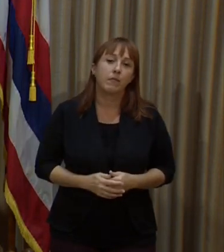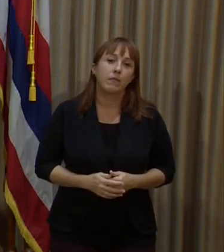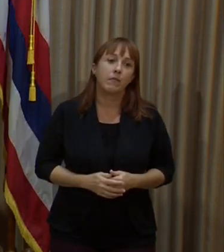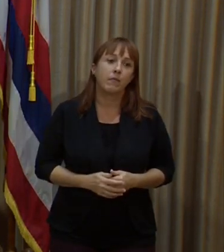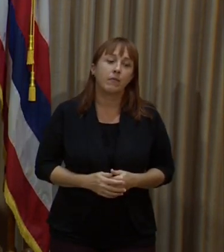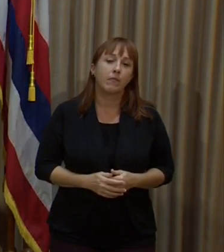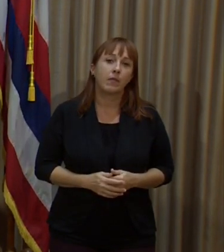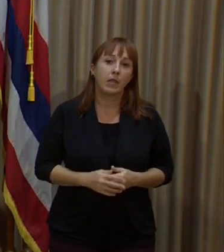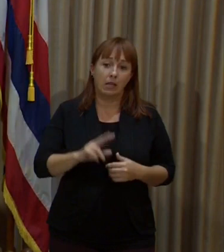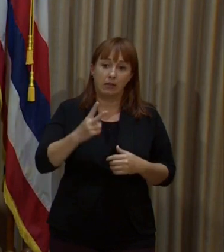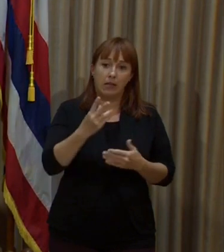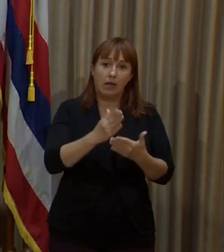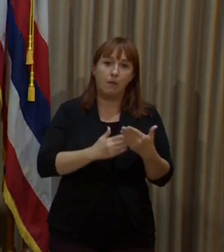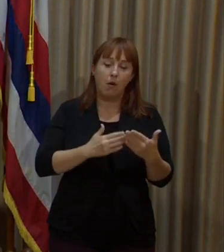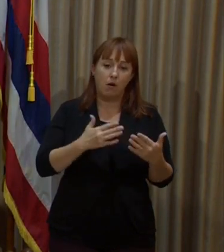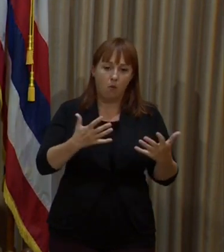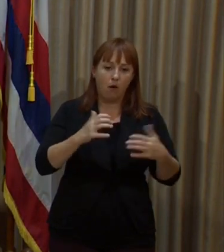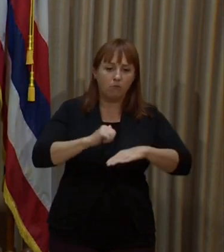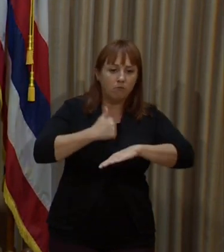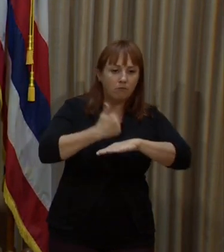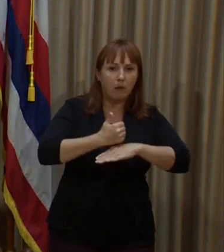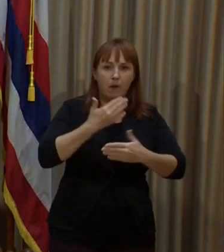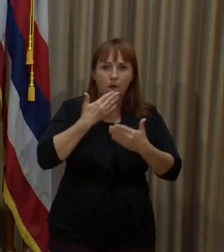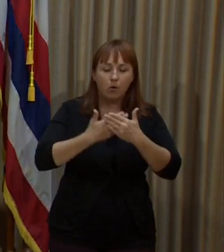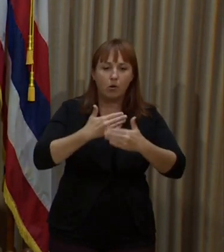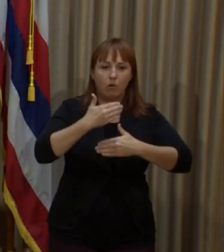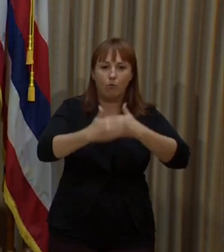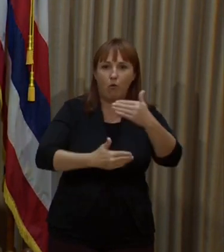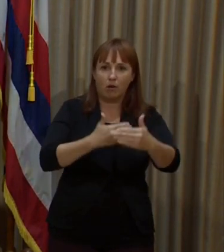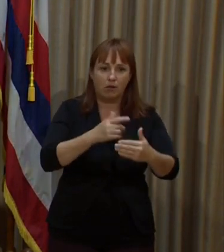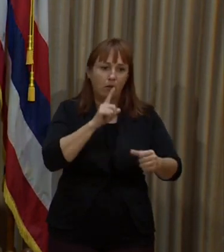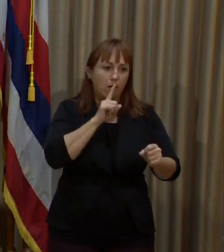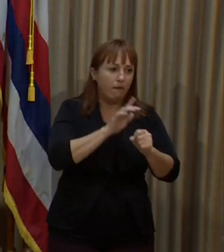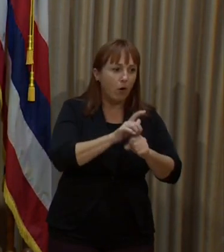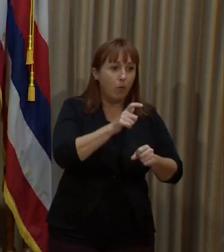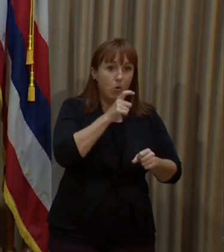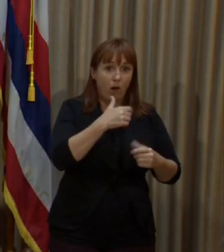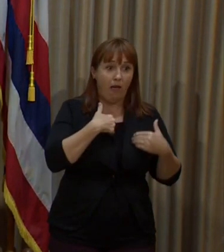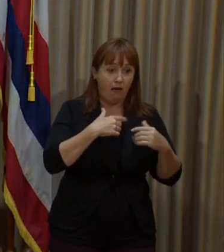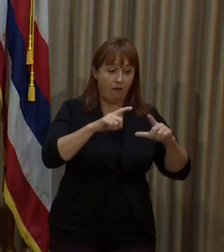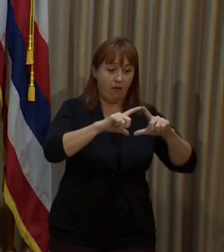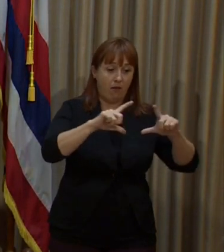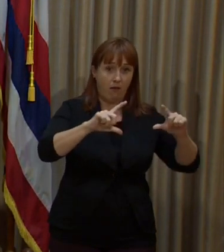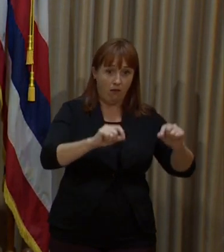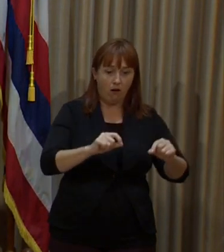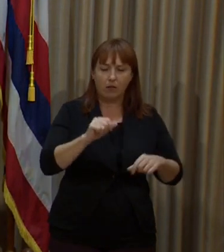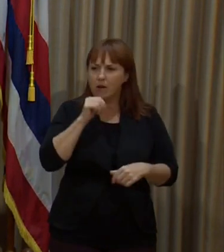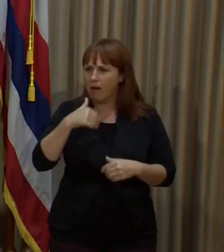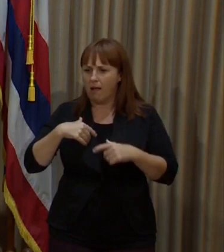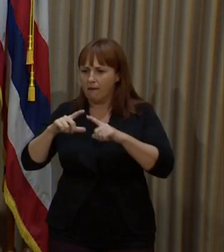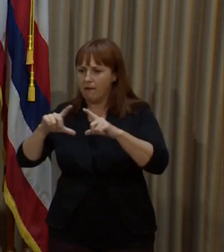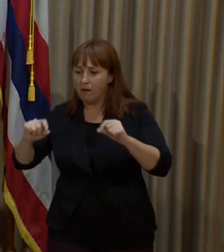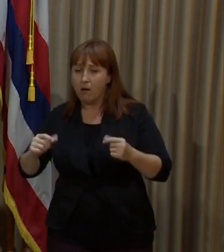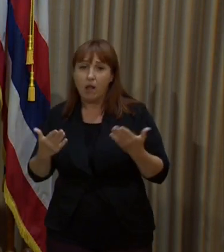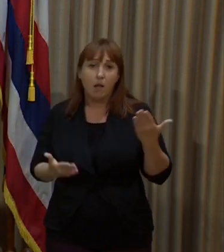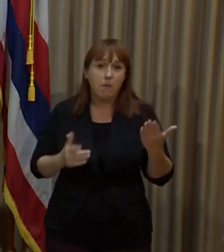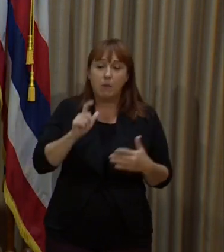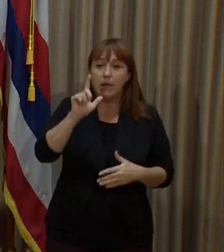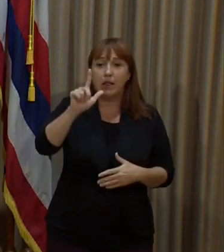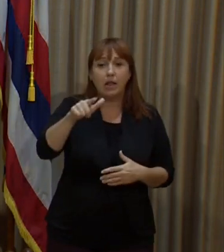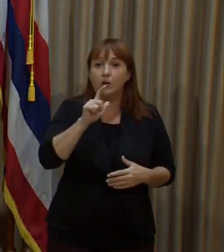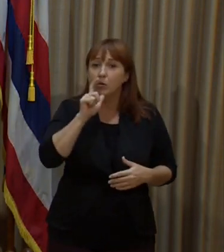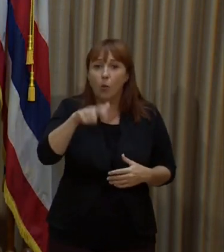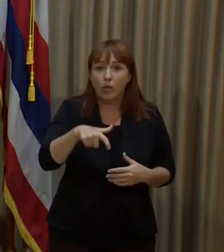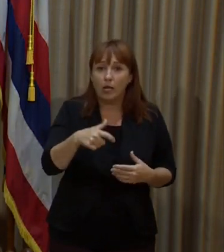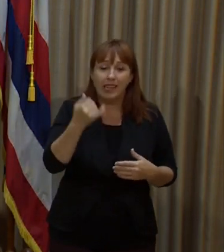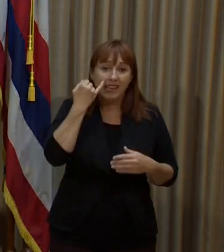at least have a good process in verifying those who have been vaccinated. It may very well be a moot point if